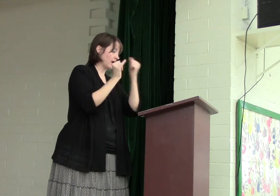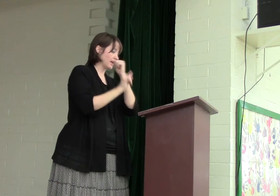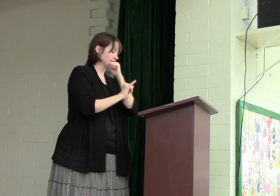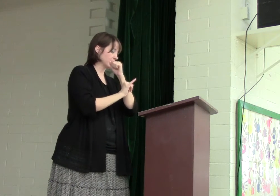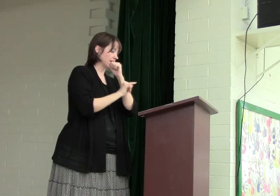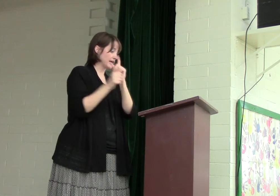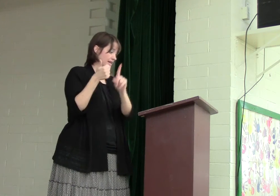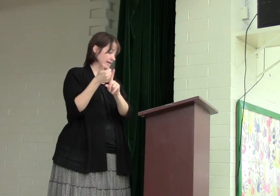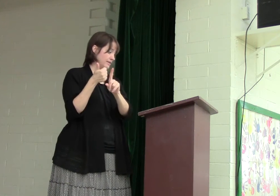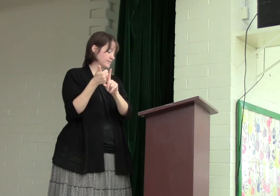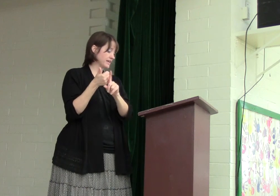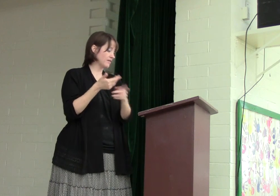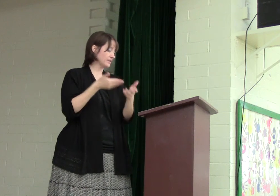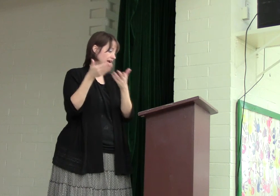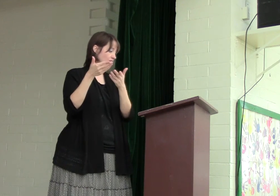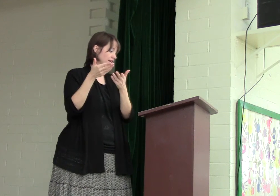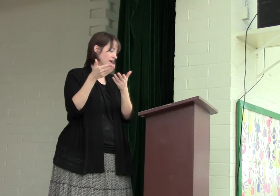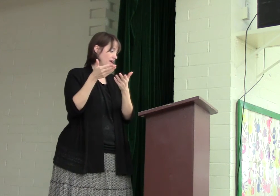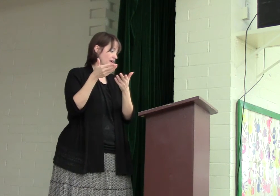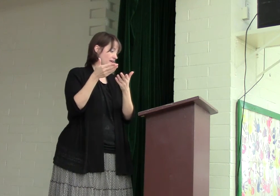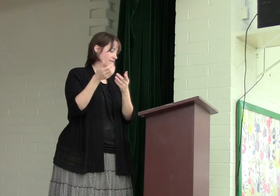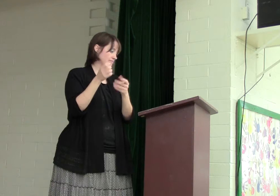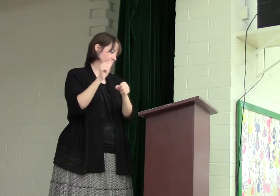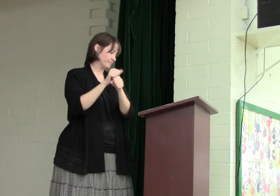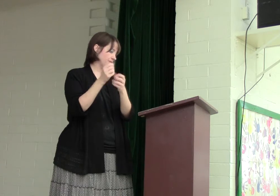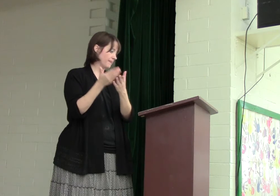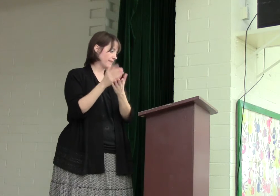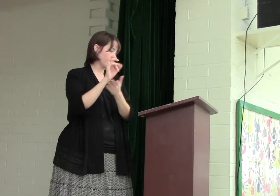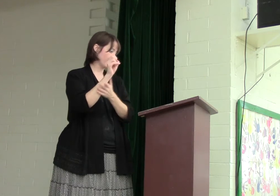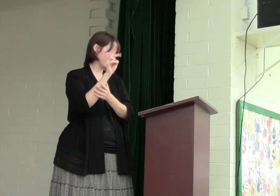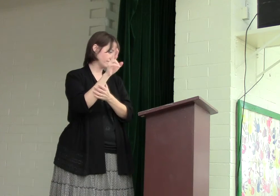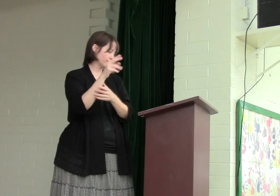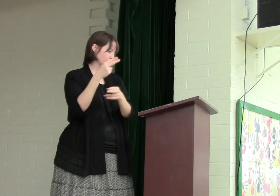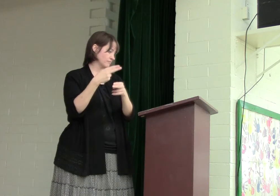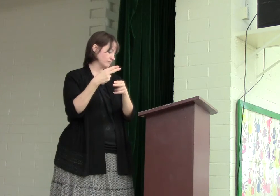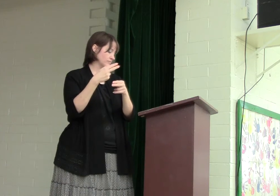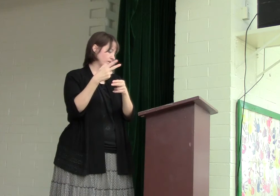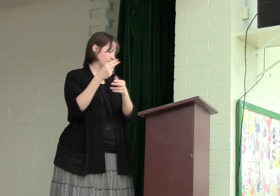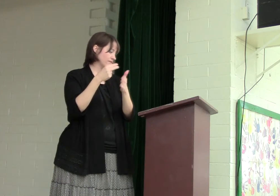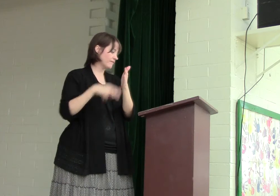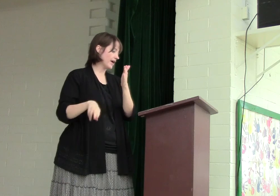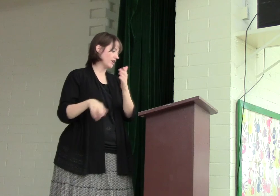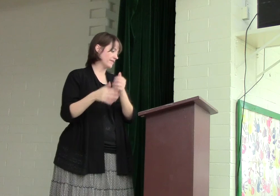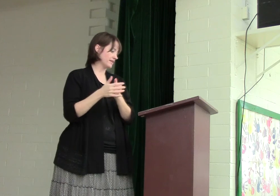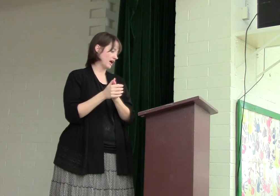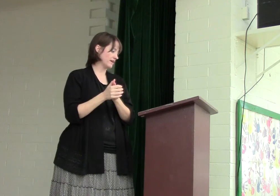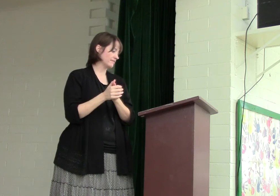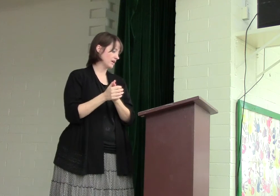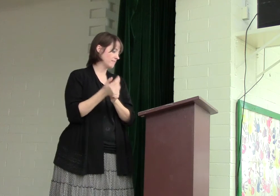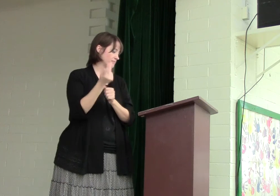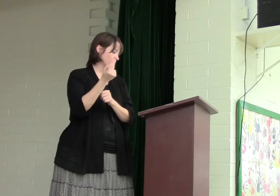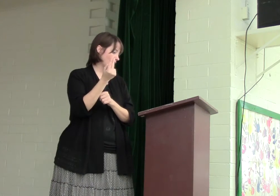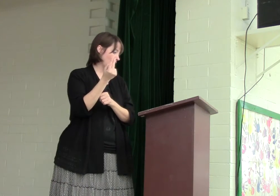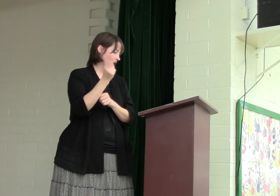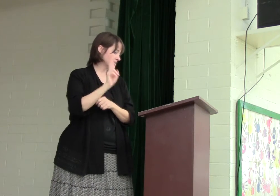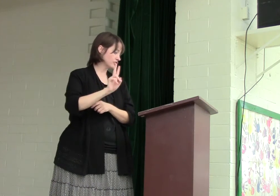Isaac. And he himself carried the fire and the night. And the